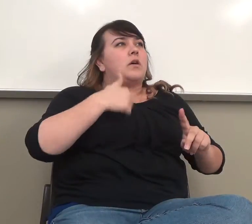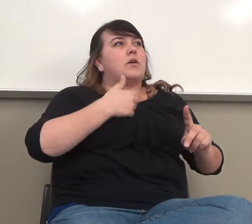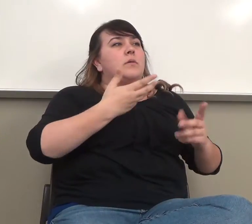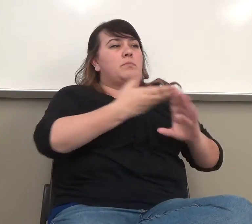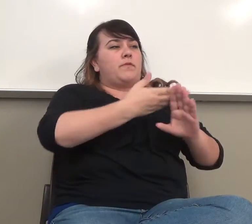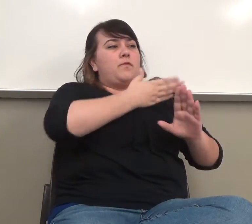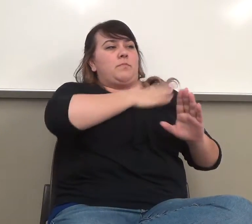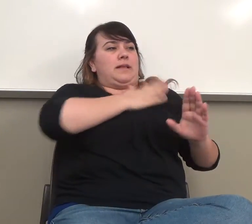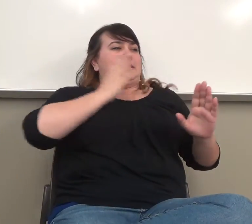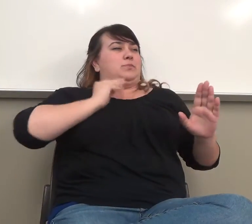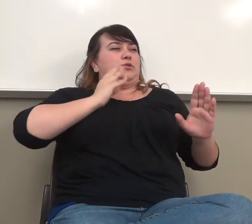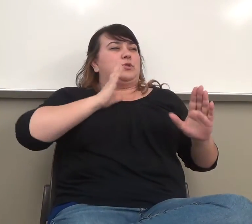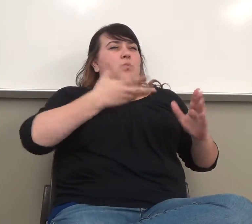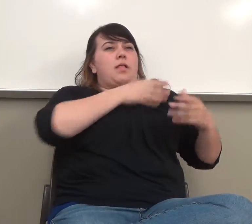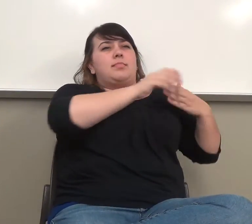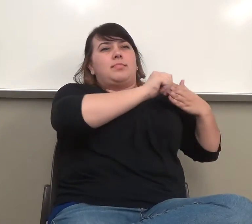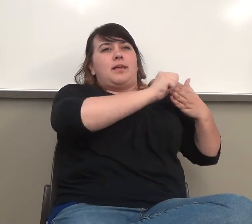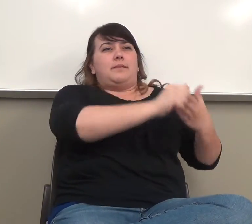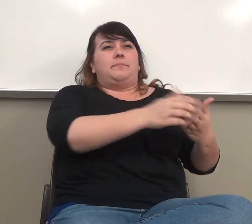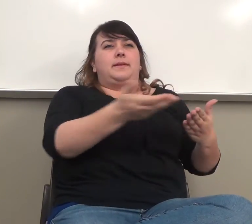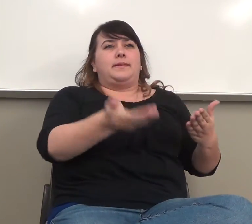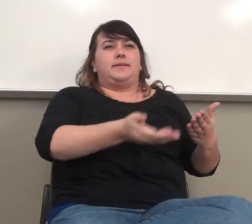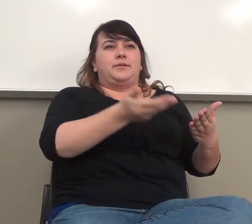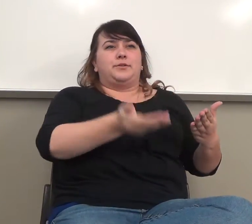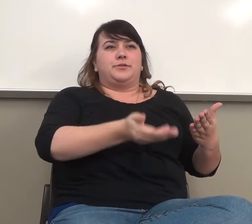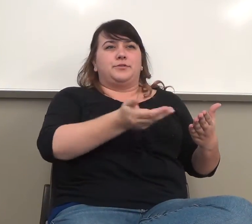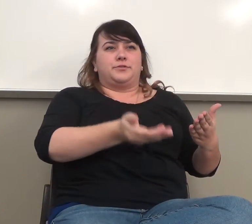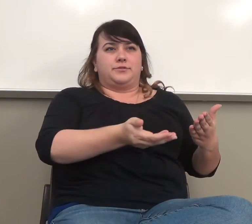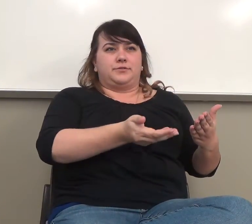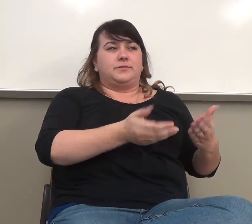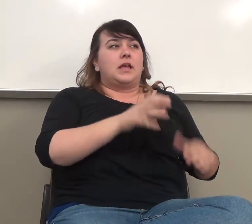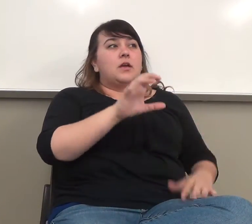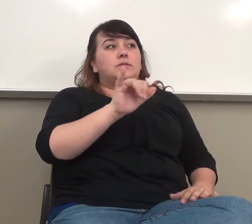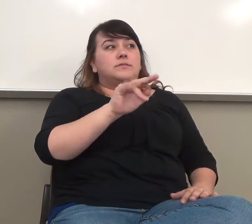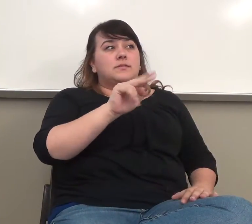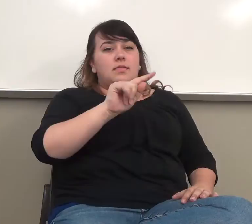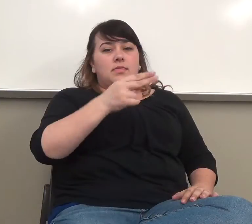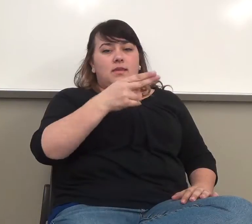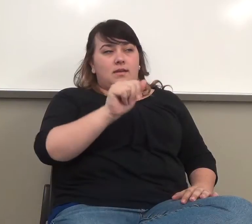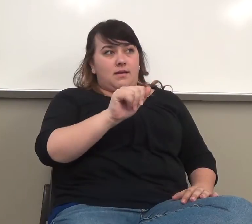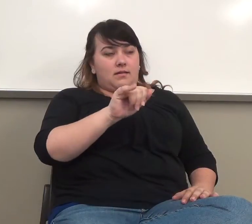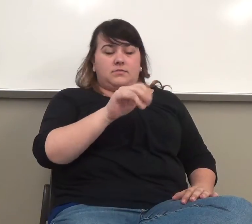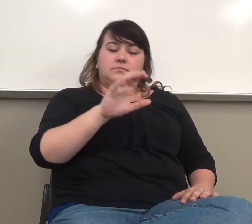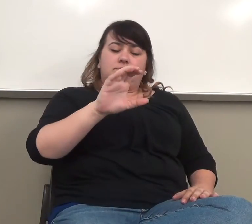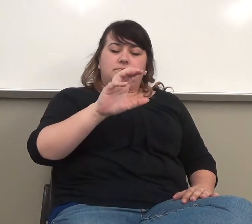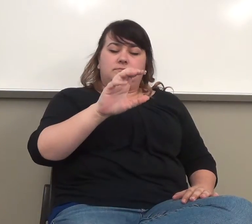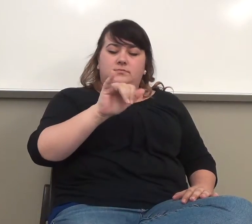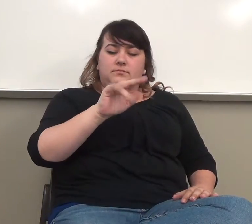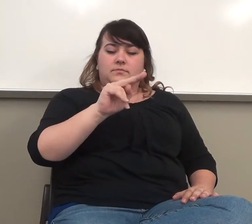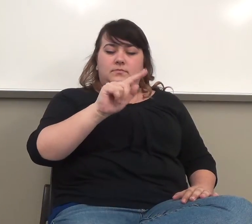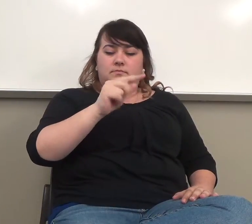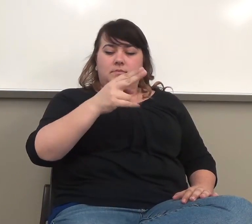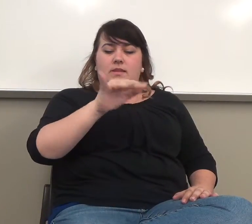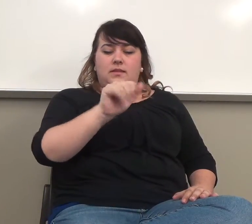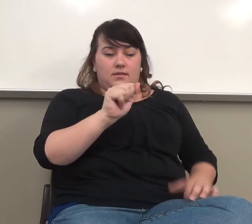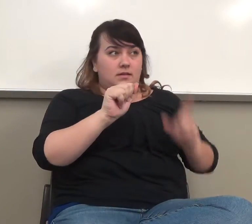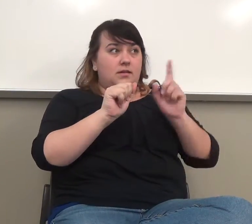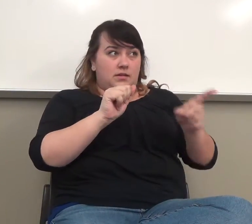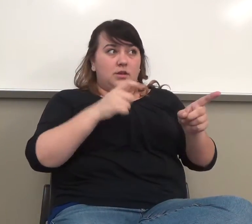Can we see your paper? Because you were one of the literal ones. I'm going to show them the difference. I remember you being here is with a literal answer.